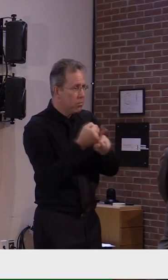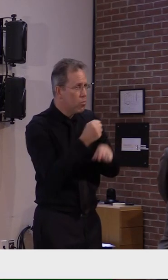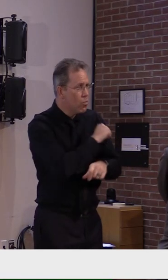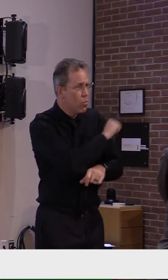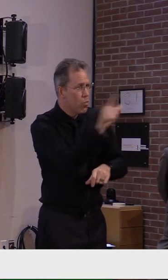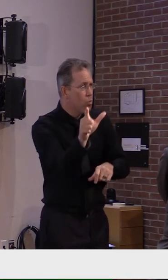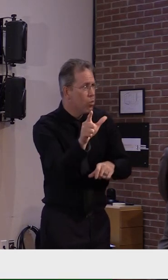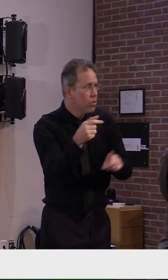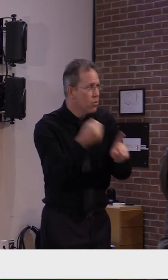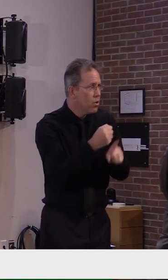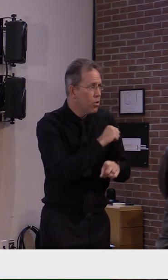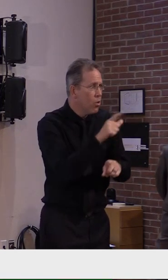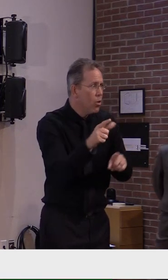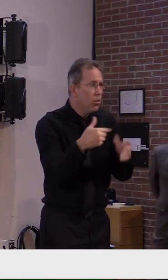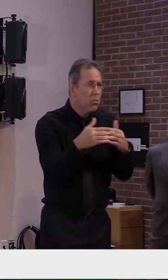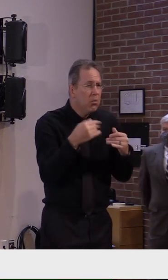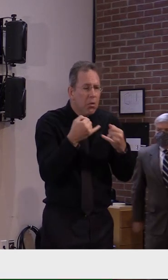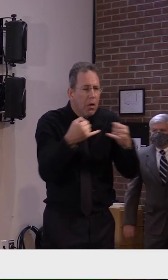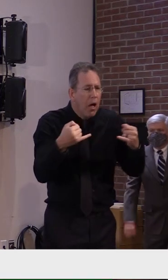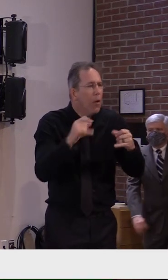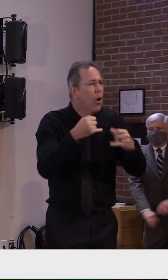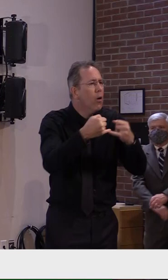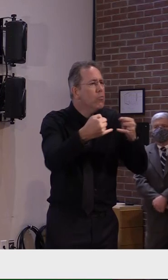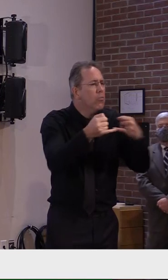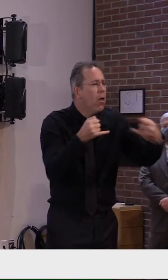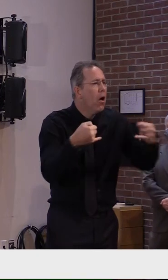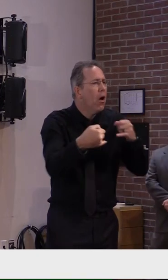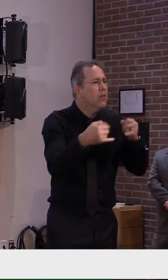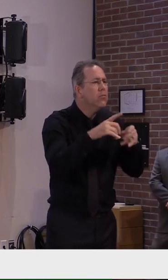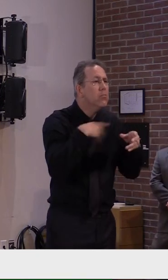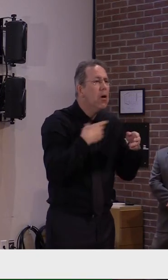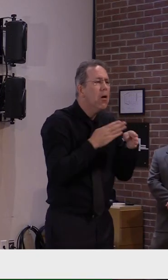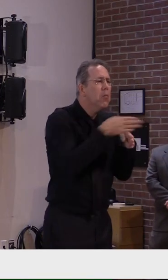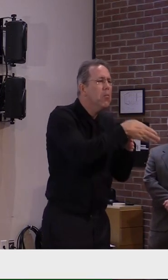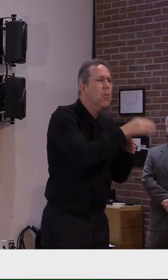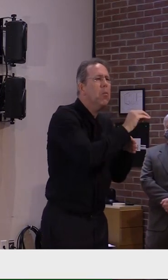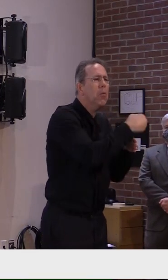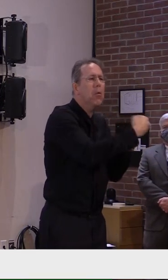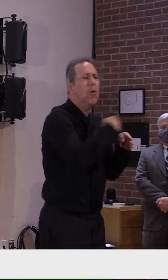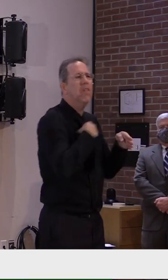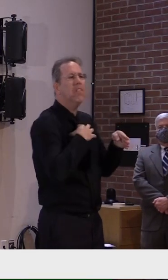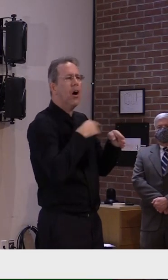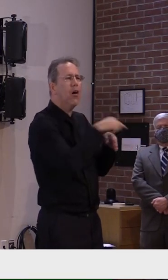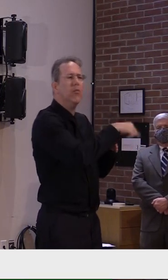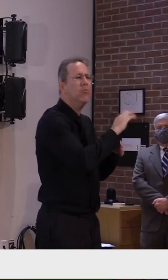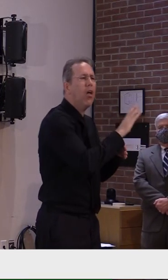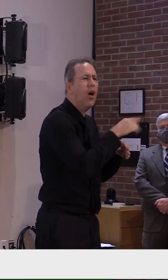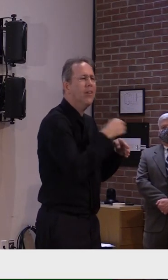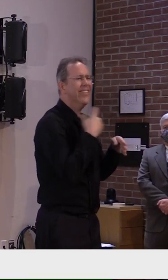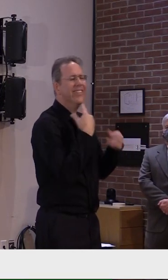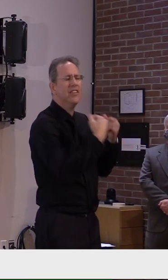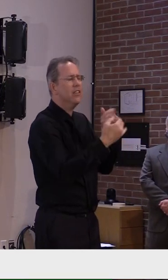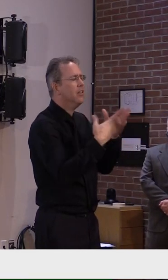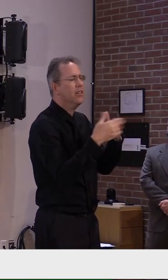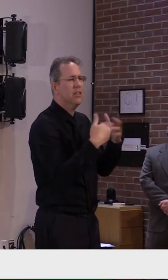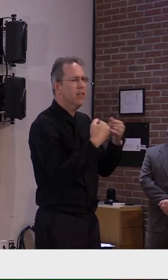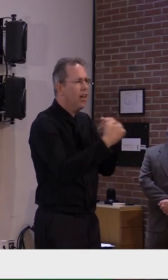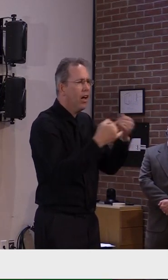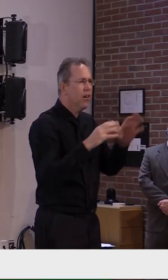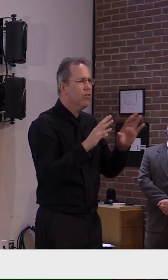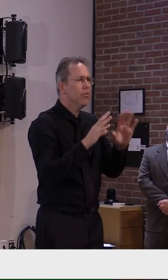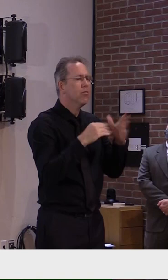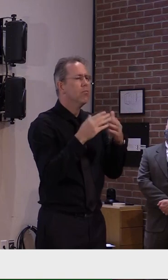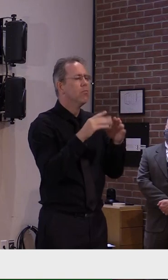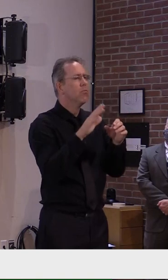the counties and the, the, the city limits and towns and so forth, doesn't know the state boundaries. Um, and so